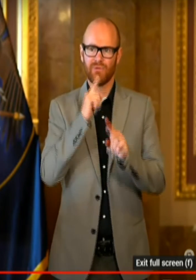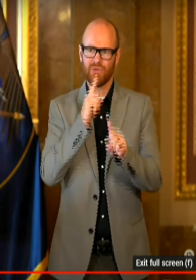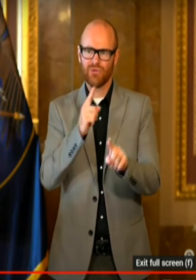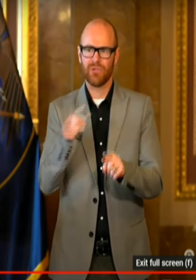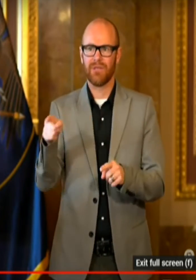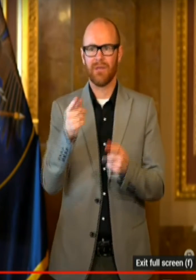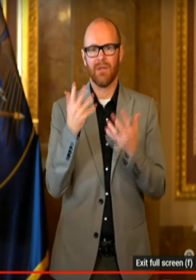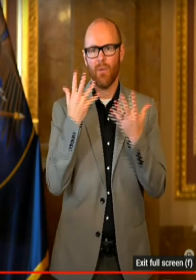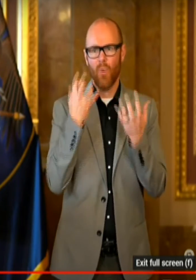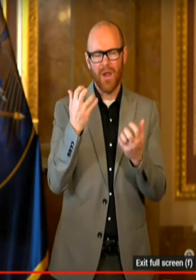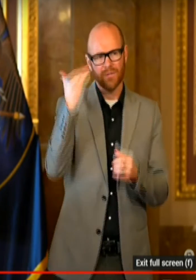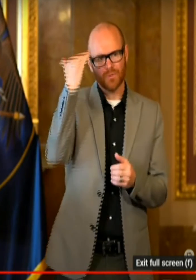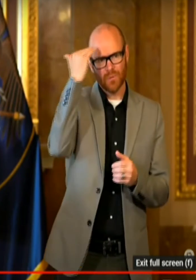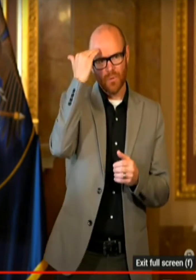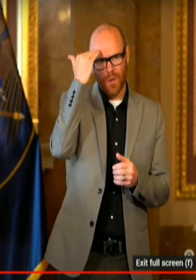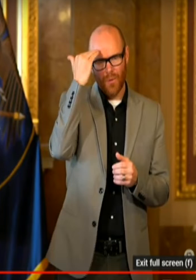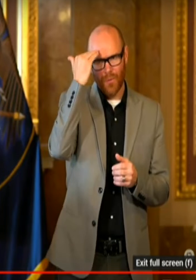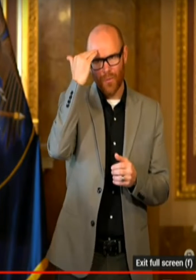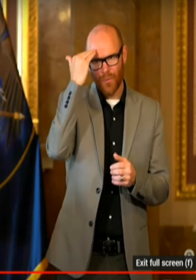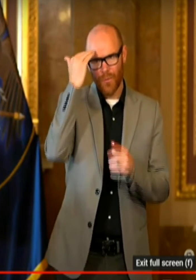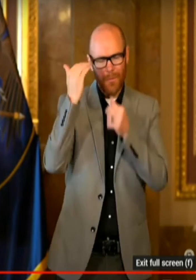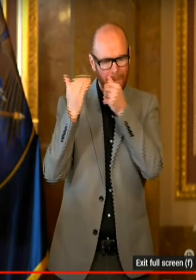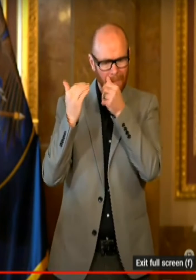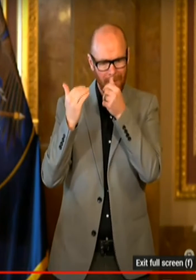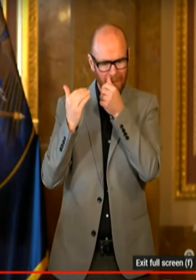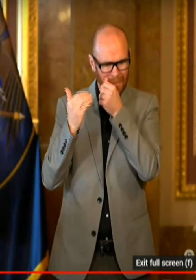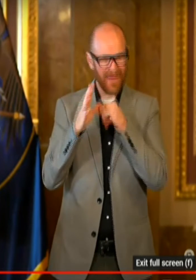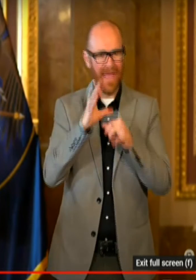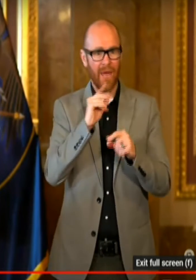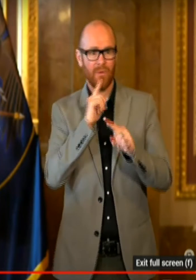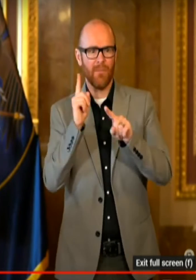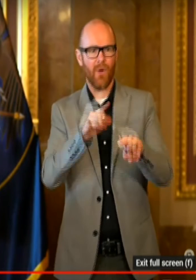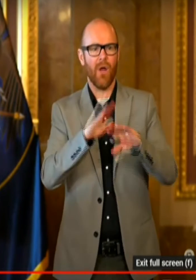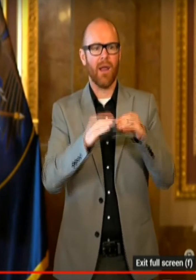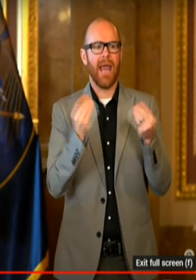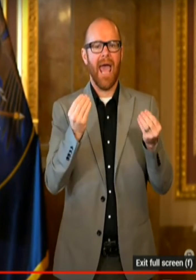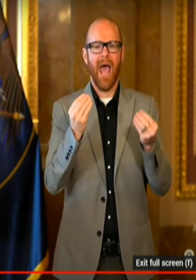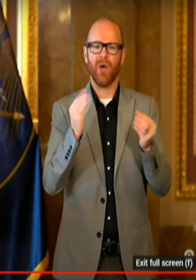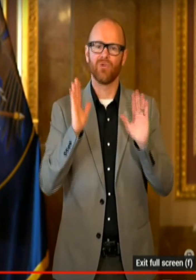and report on how great we're doing.